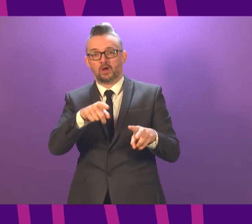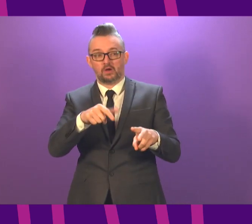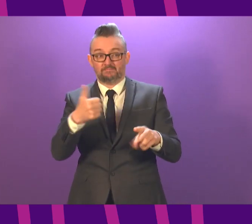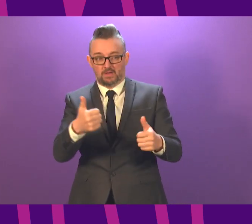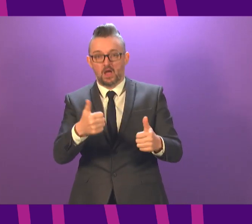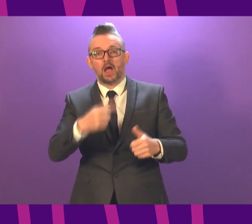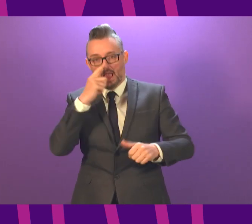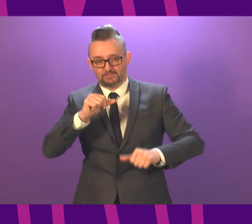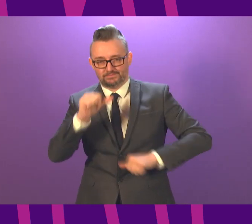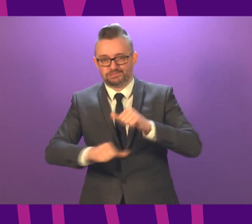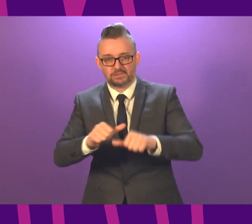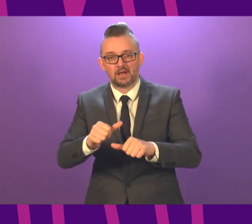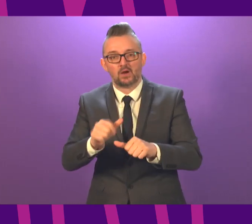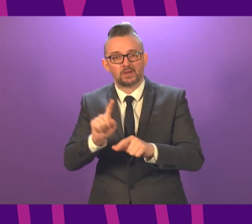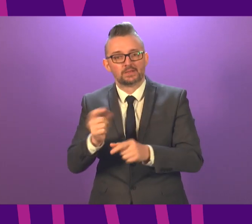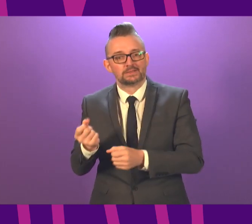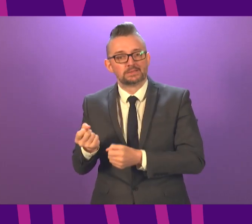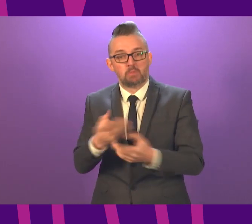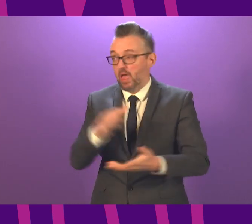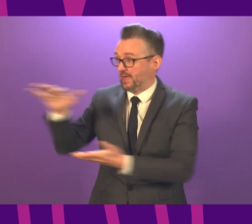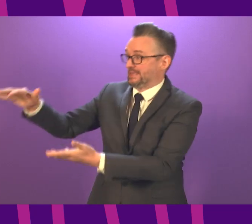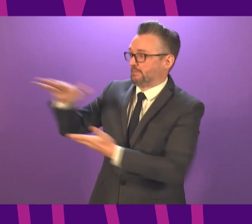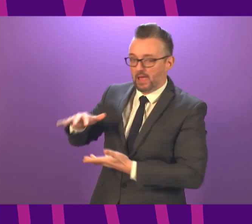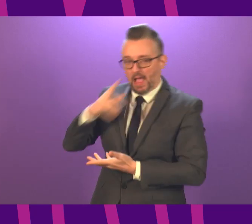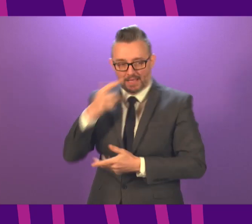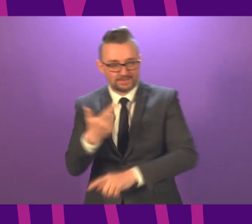full advantage of the supplies of the vaccine as we get them.